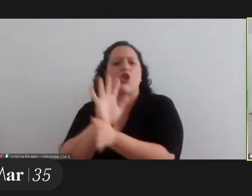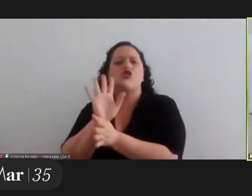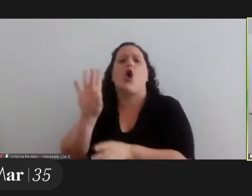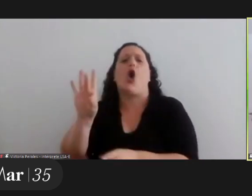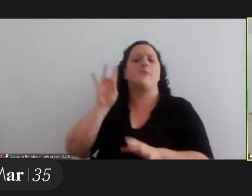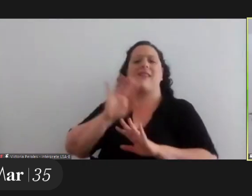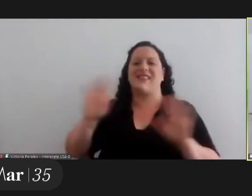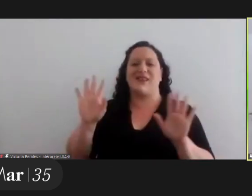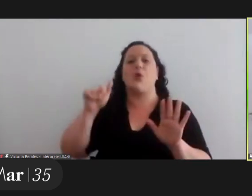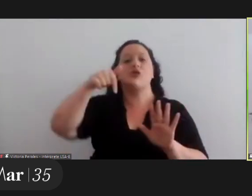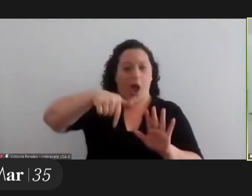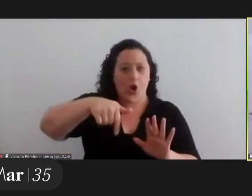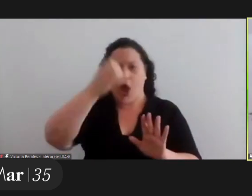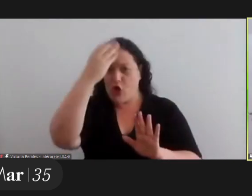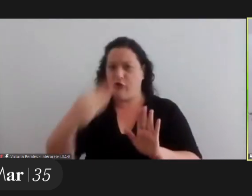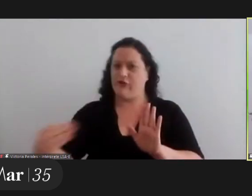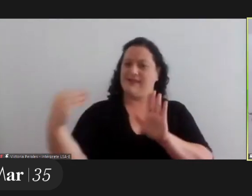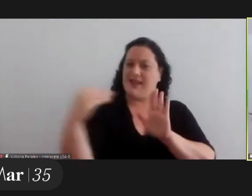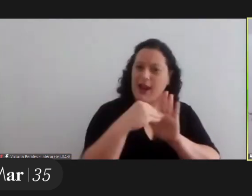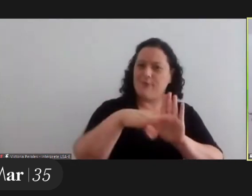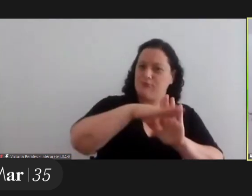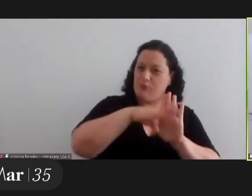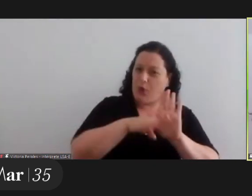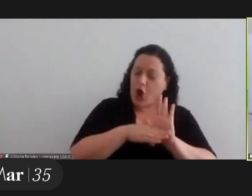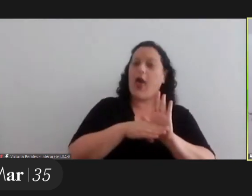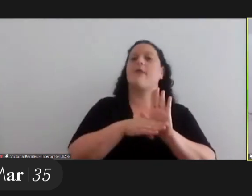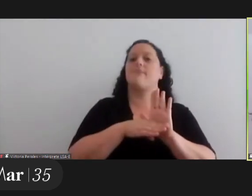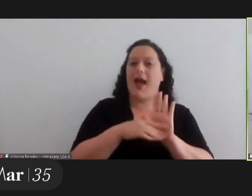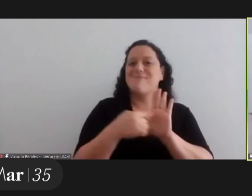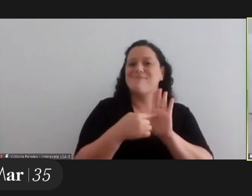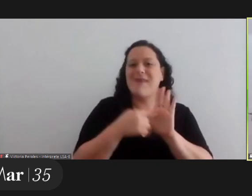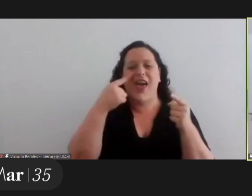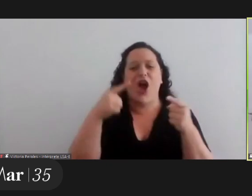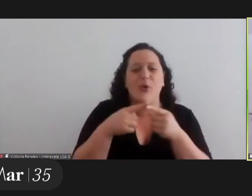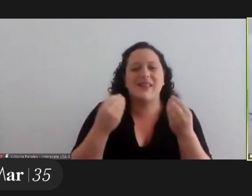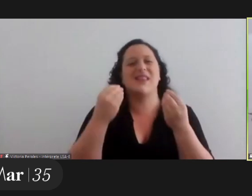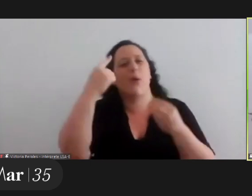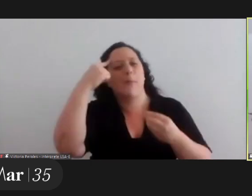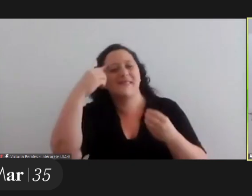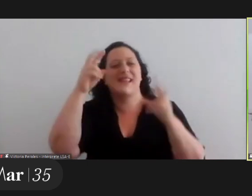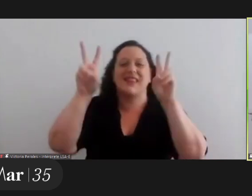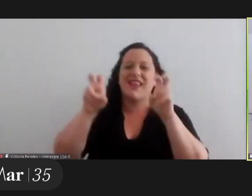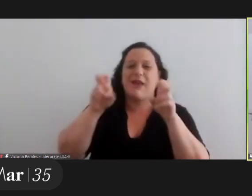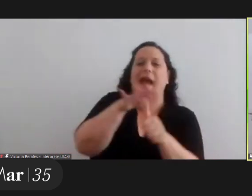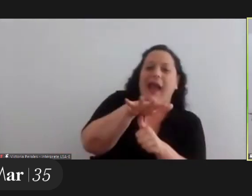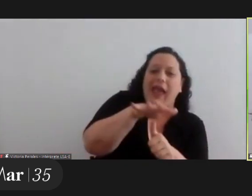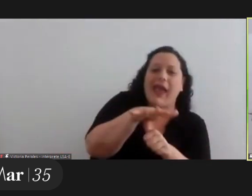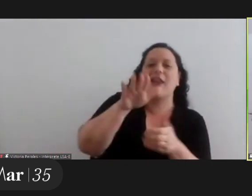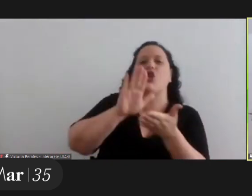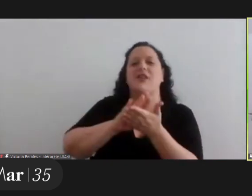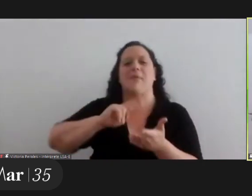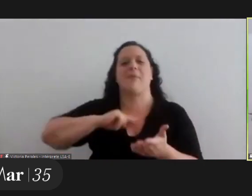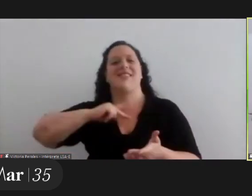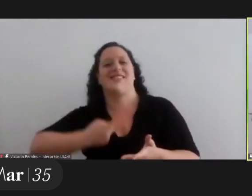that are part of the syllabus that um there is a wider offer of to study of